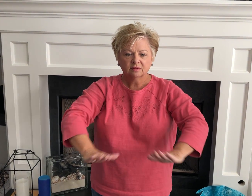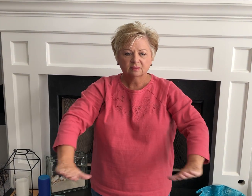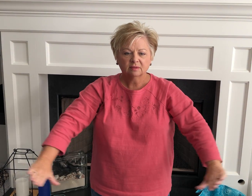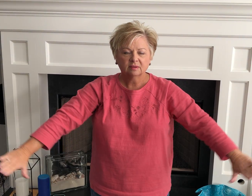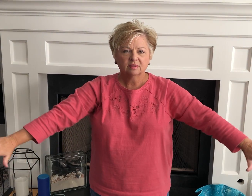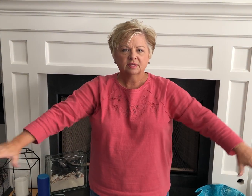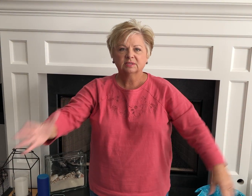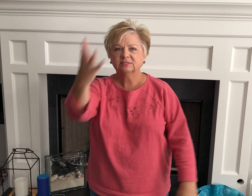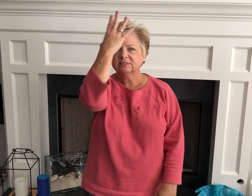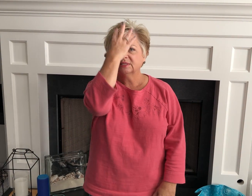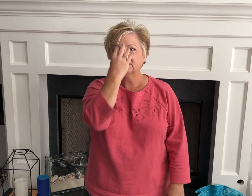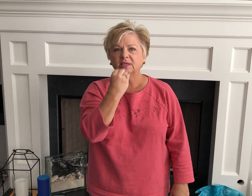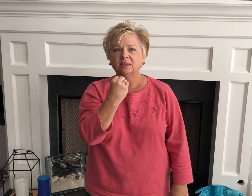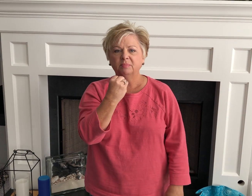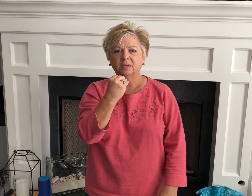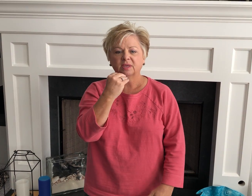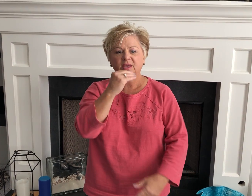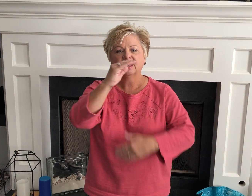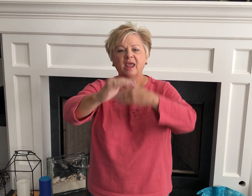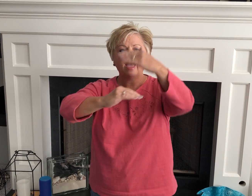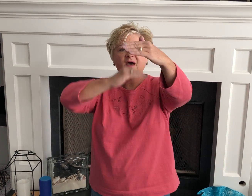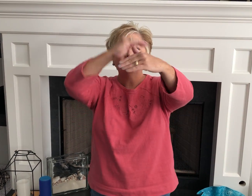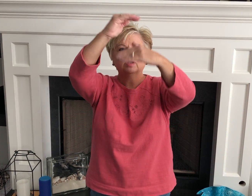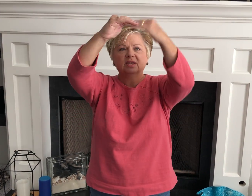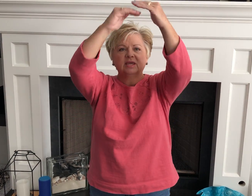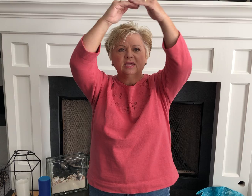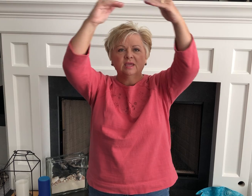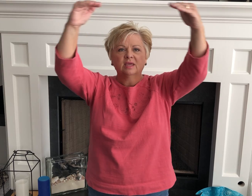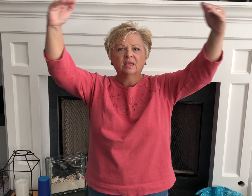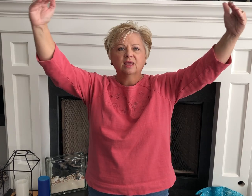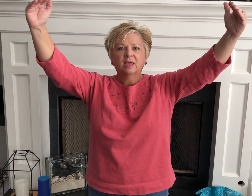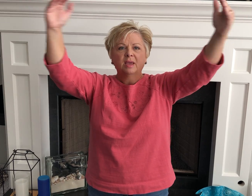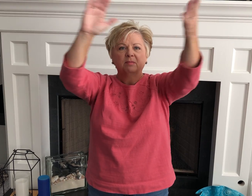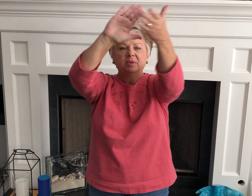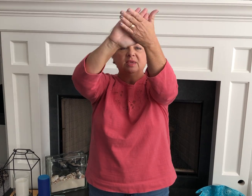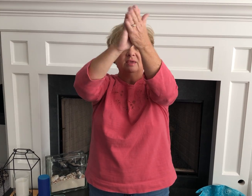sleep in heavenly peace